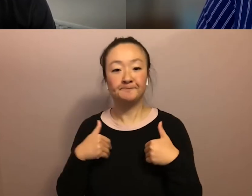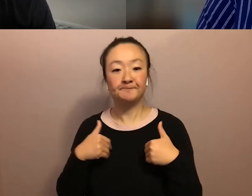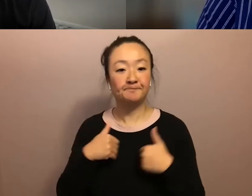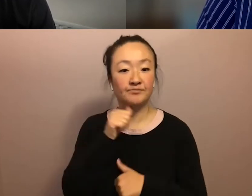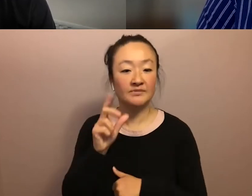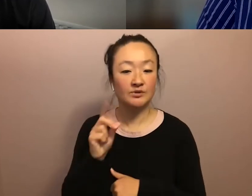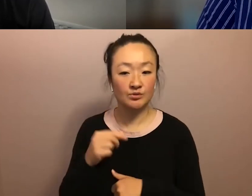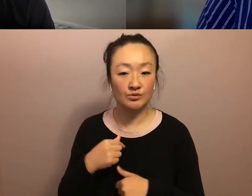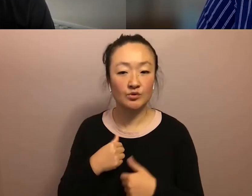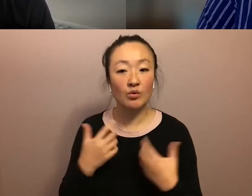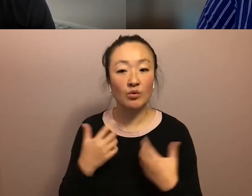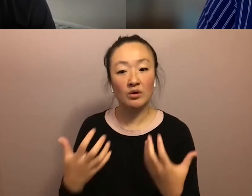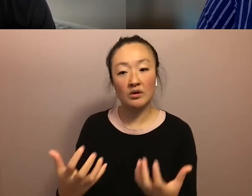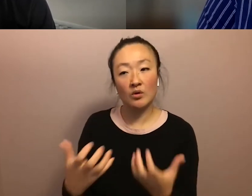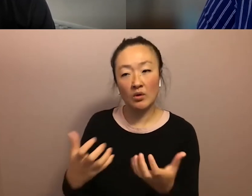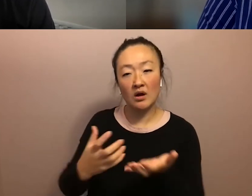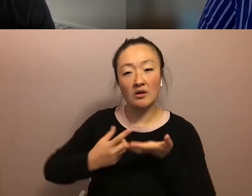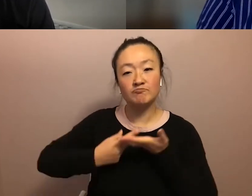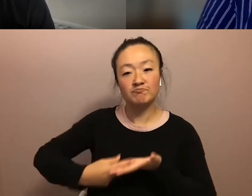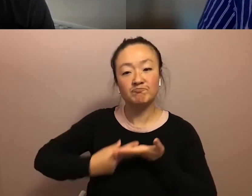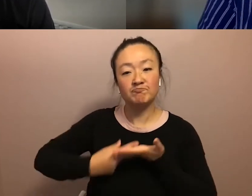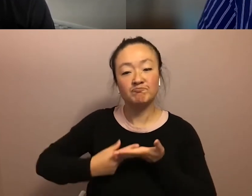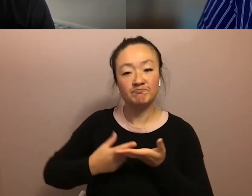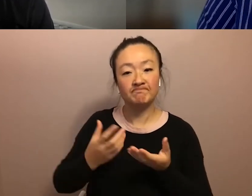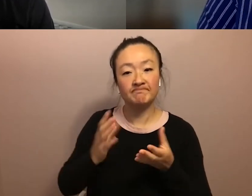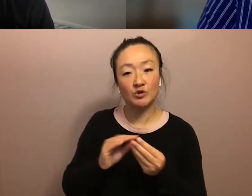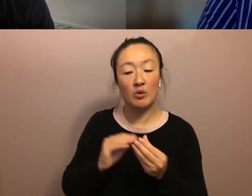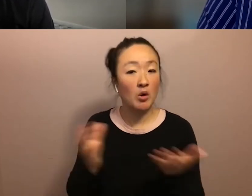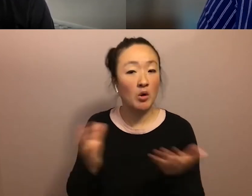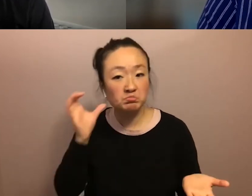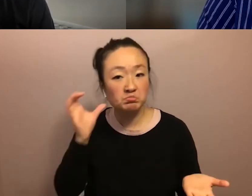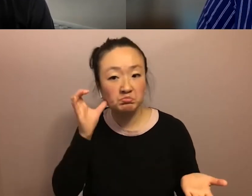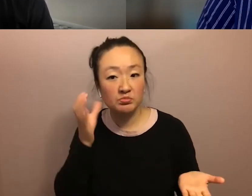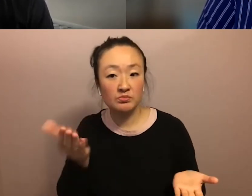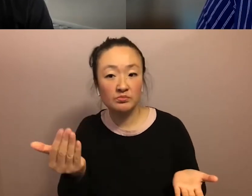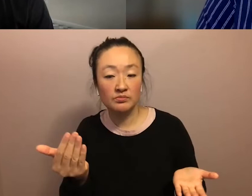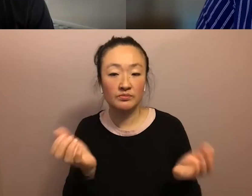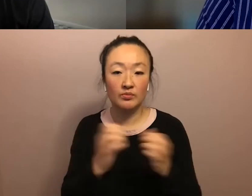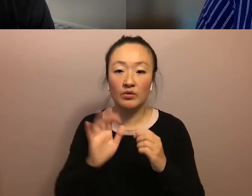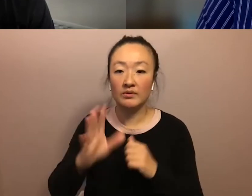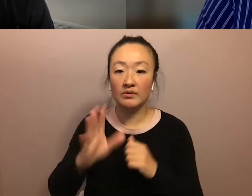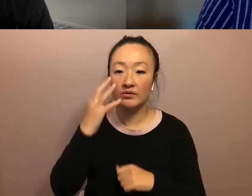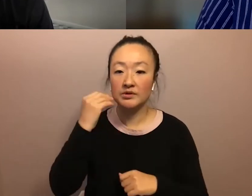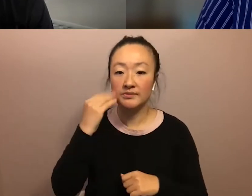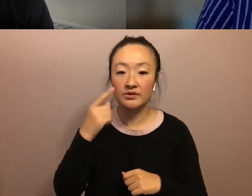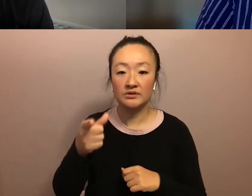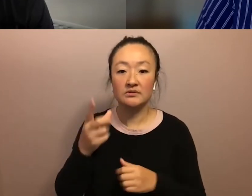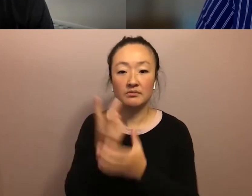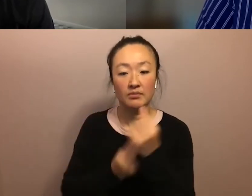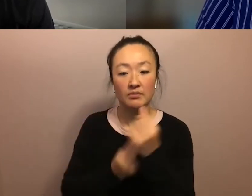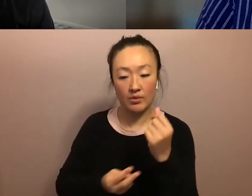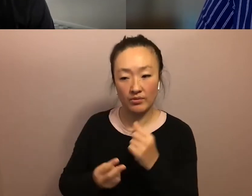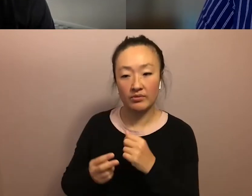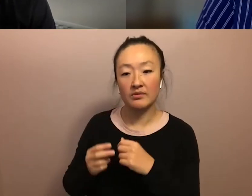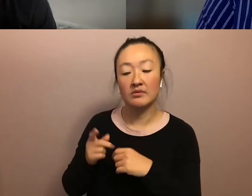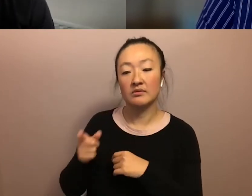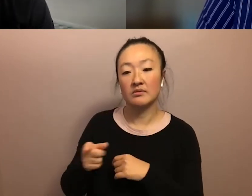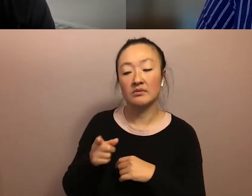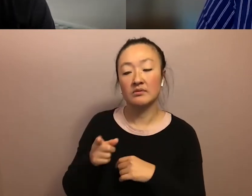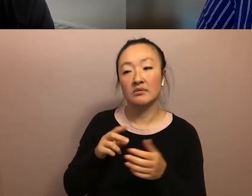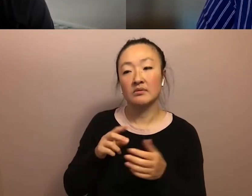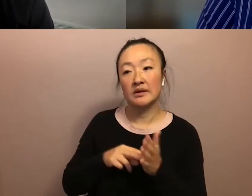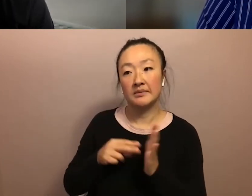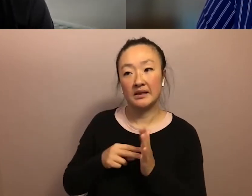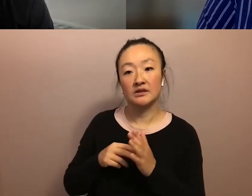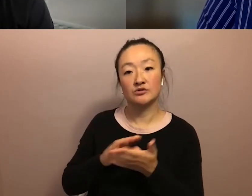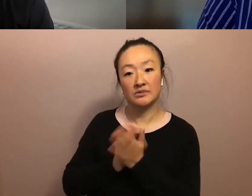to talk more about, or just hear from you around your experience of, of being both of like, what does it mean to